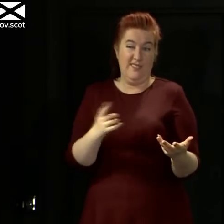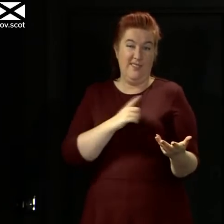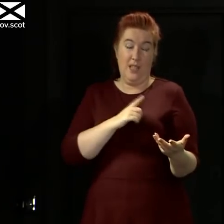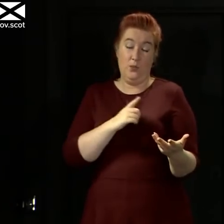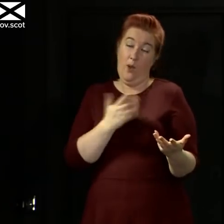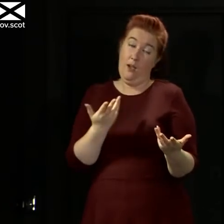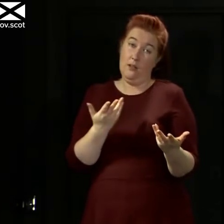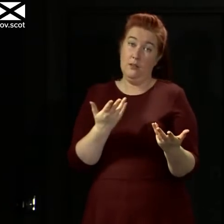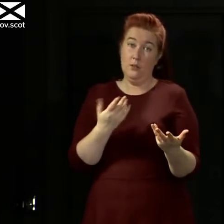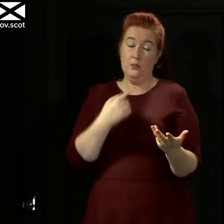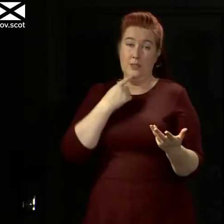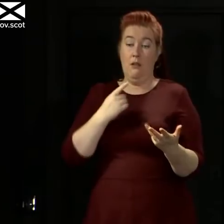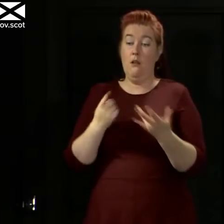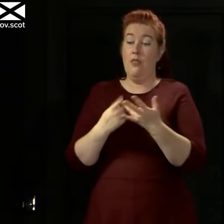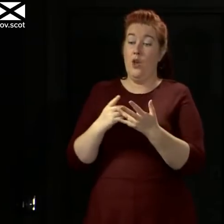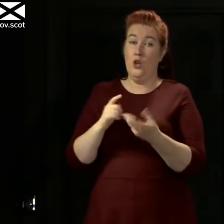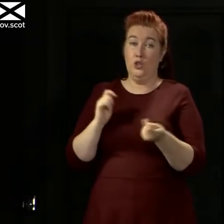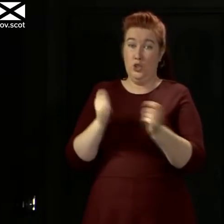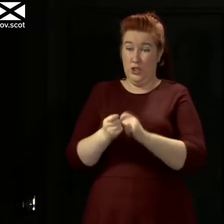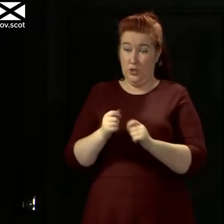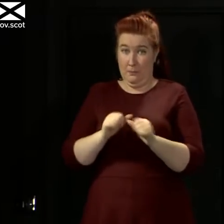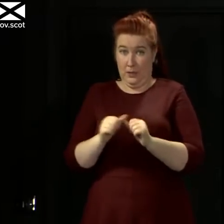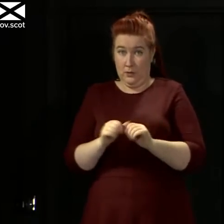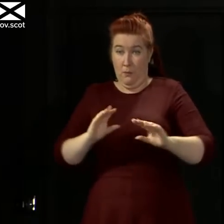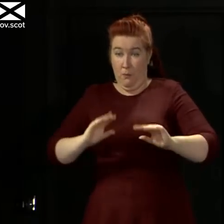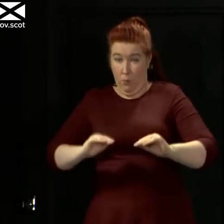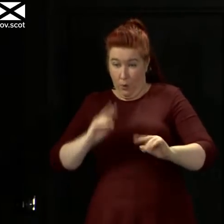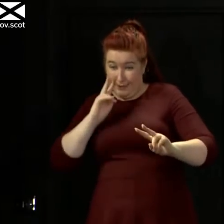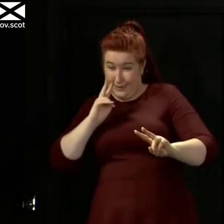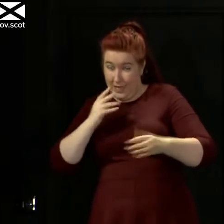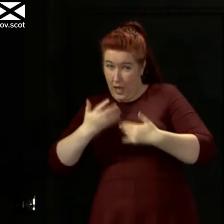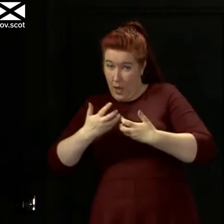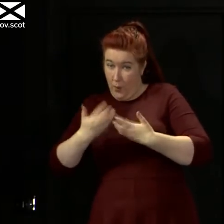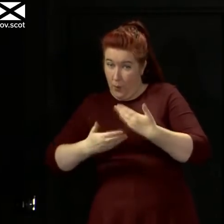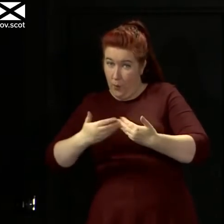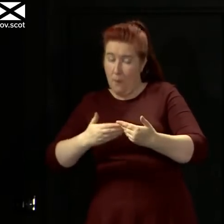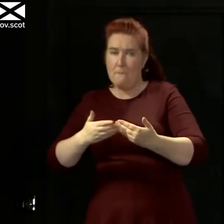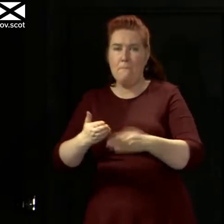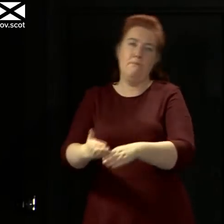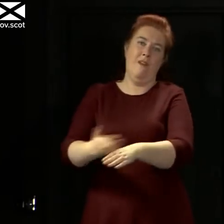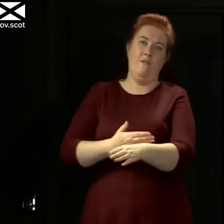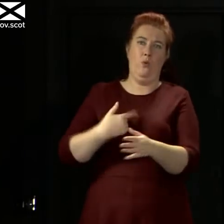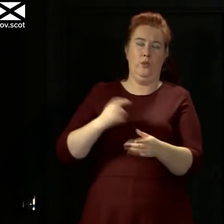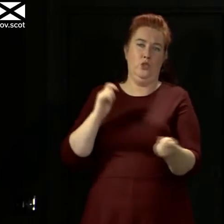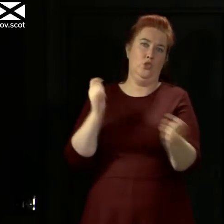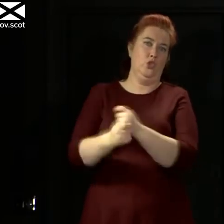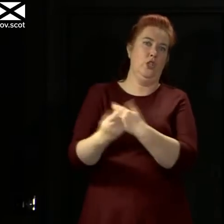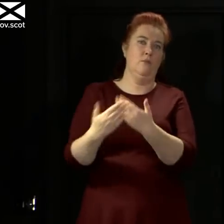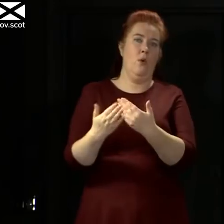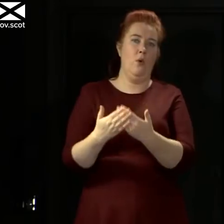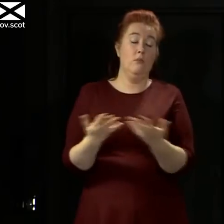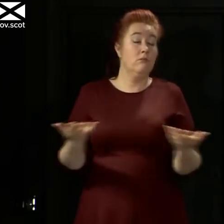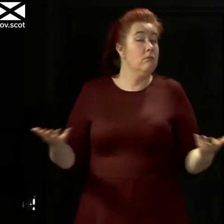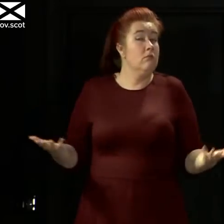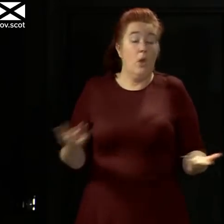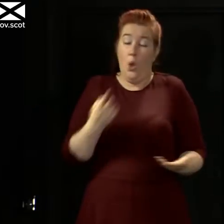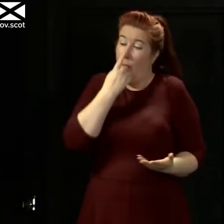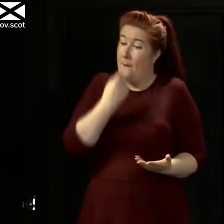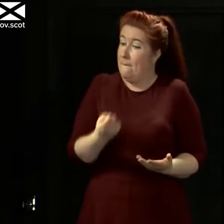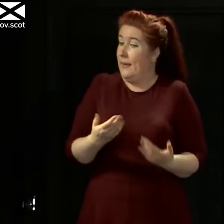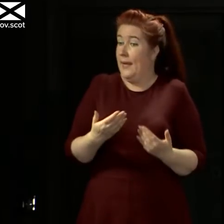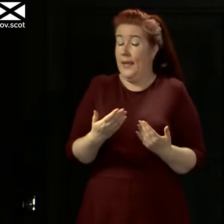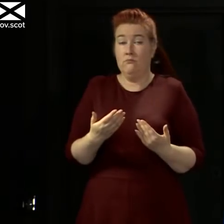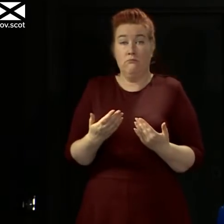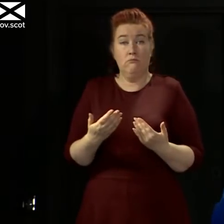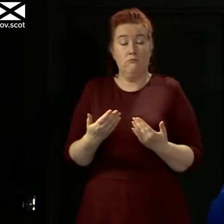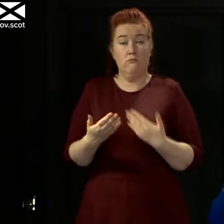pausing with the changes we've made before we make any more. But that is not to say there will not be more changes in the